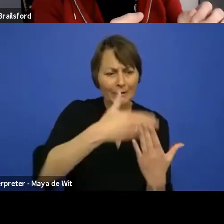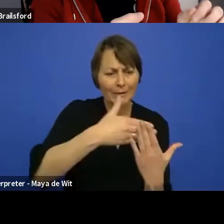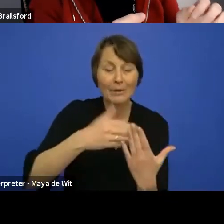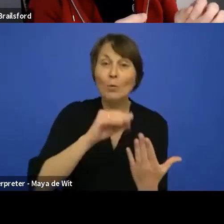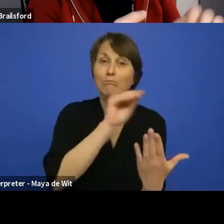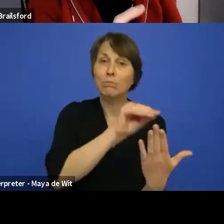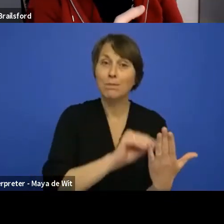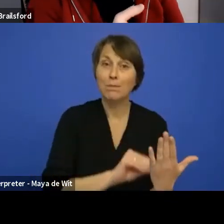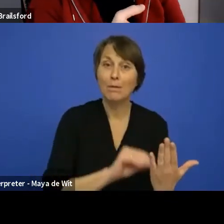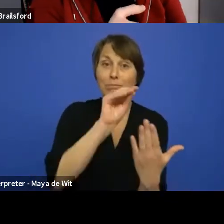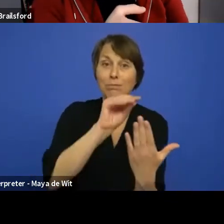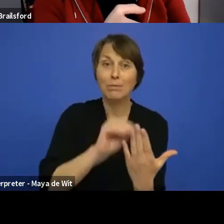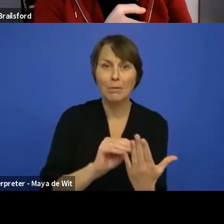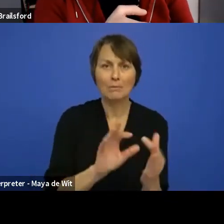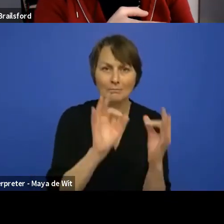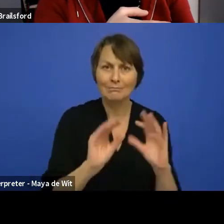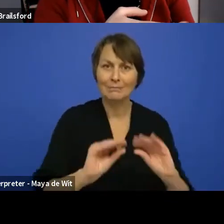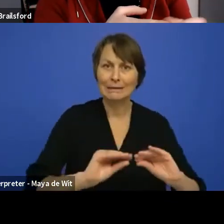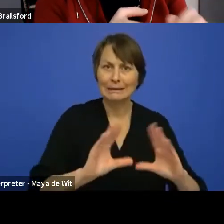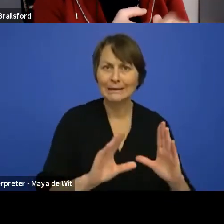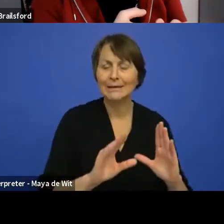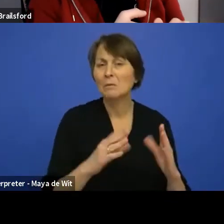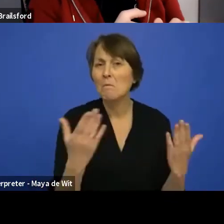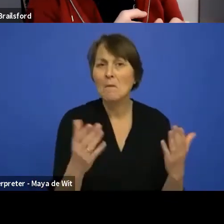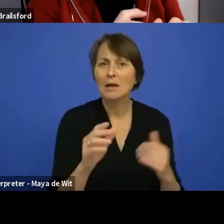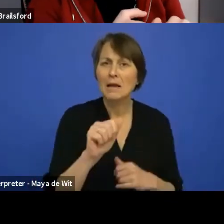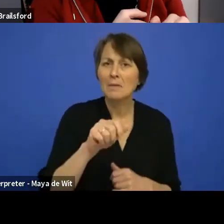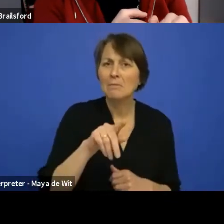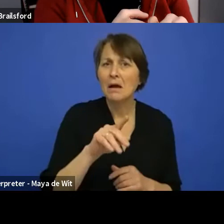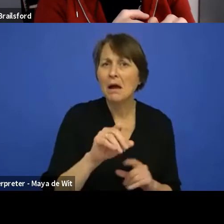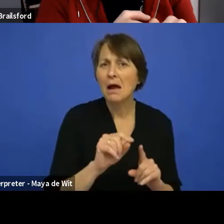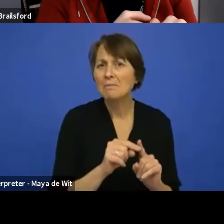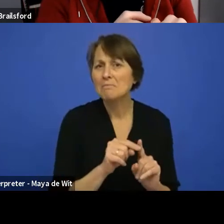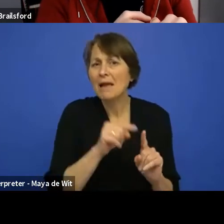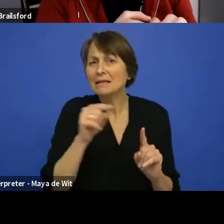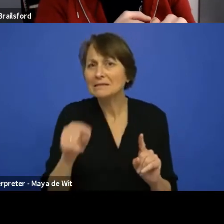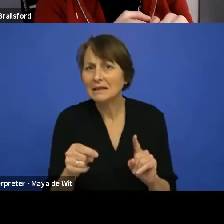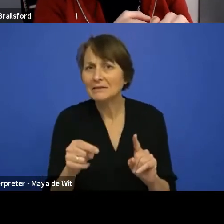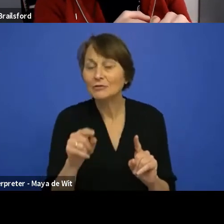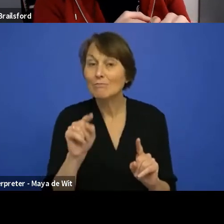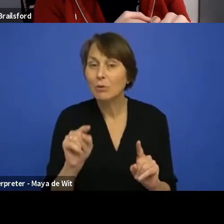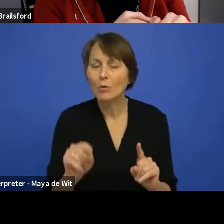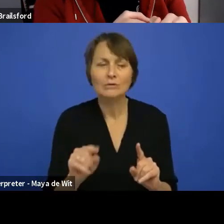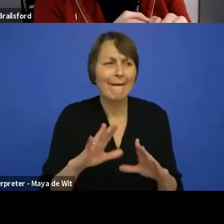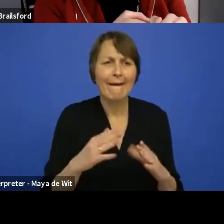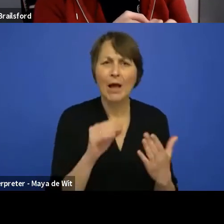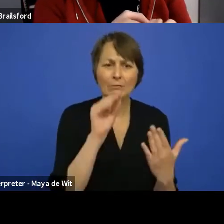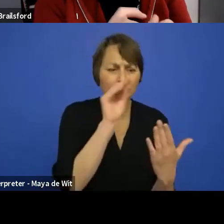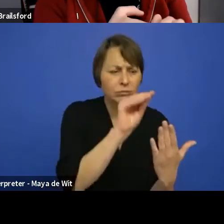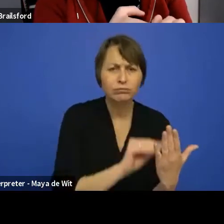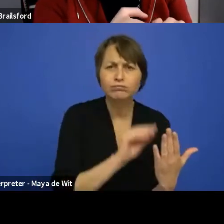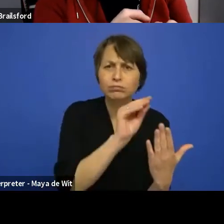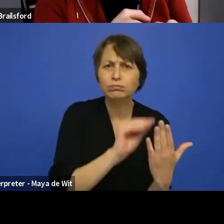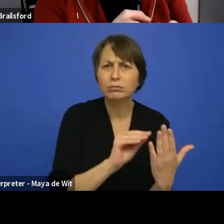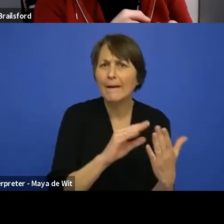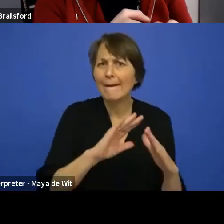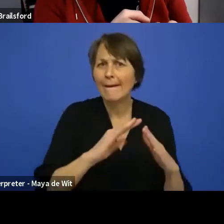API extension points, what's the documentation process on those, are they, are they being done as they go along sort of thing?